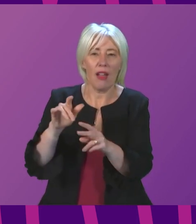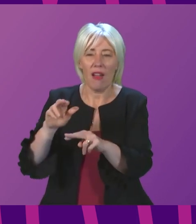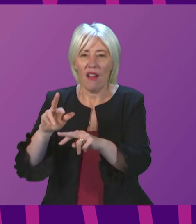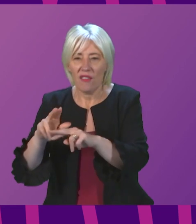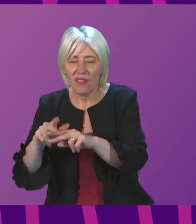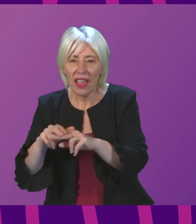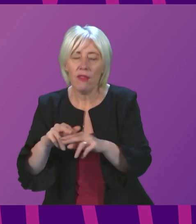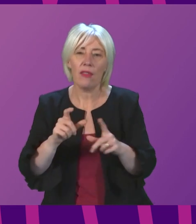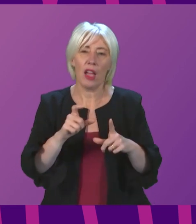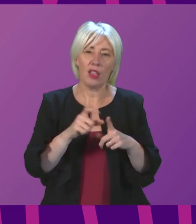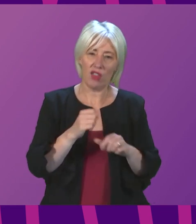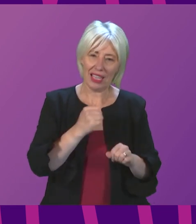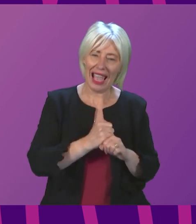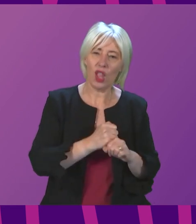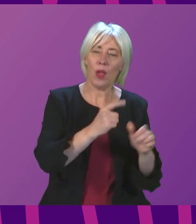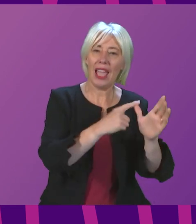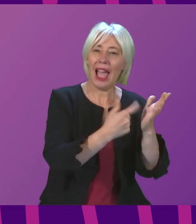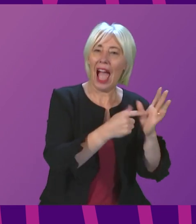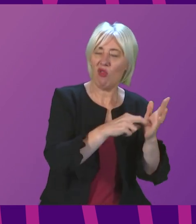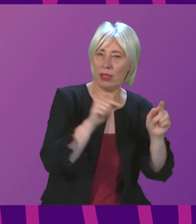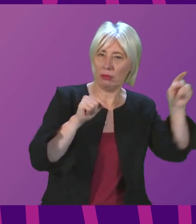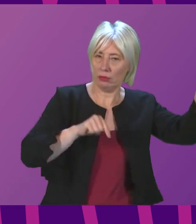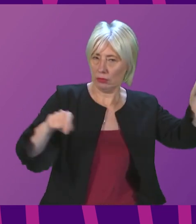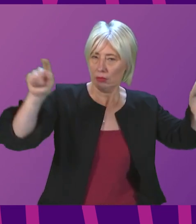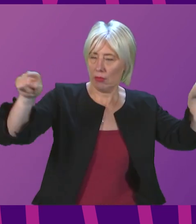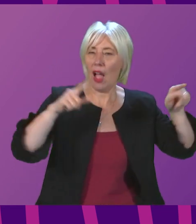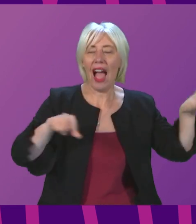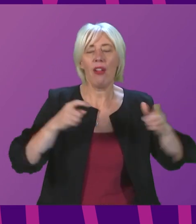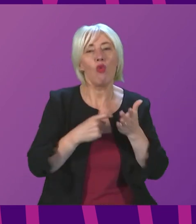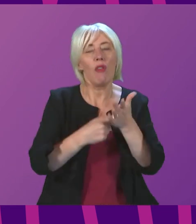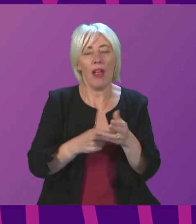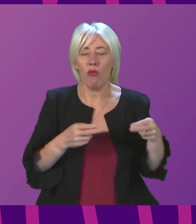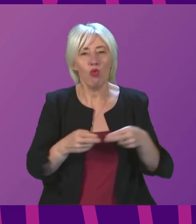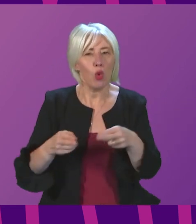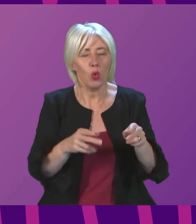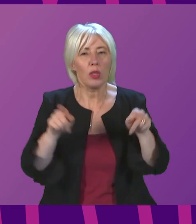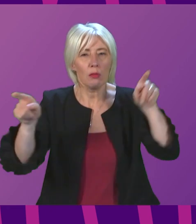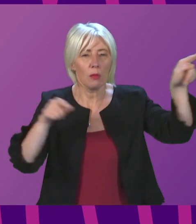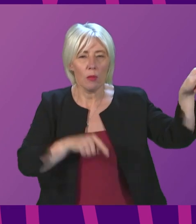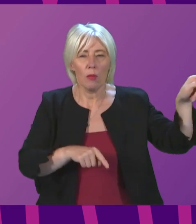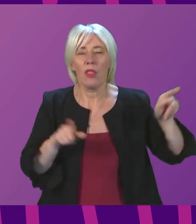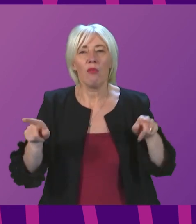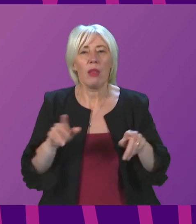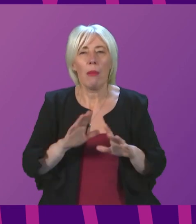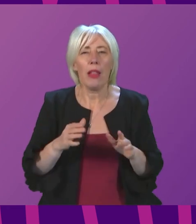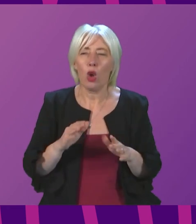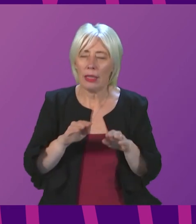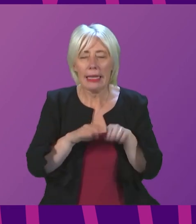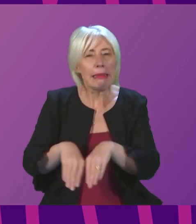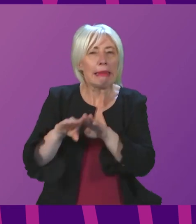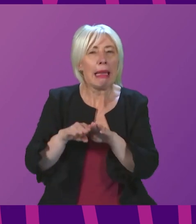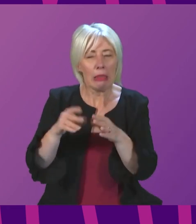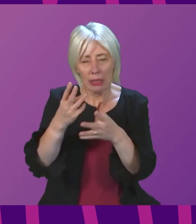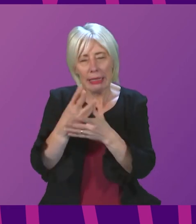NHS Dumfries and Galloway. They are about providing a referral route for patients who do not have standard symptoms of